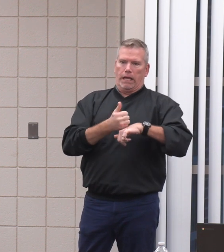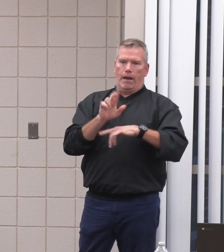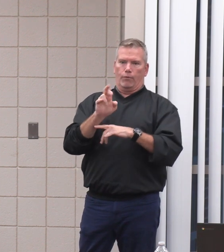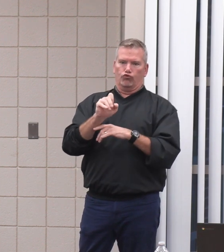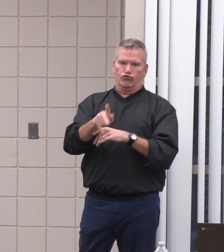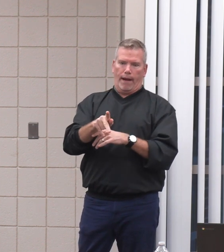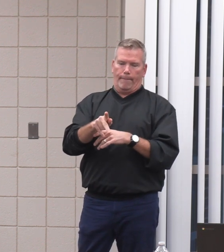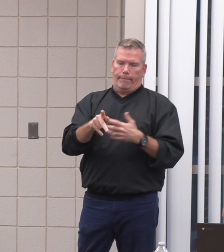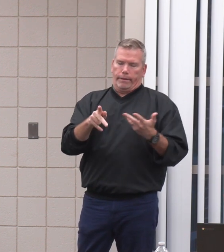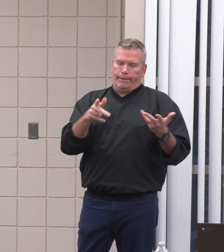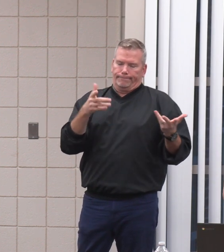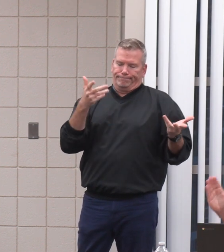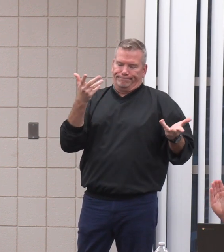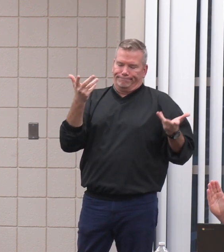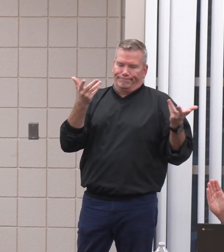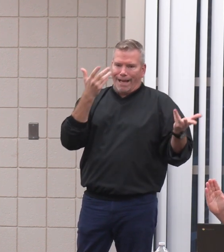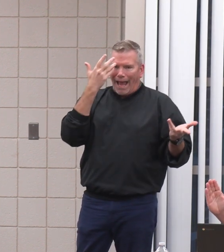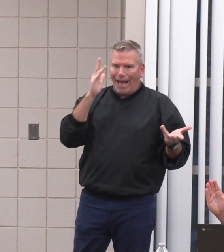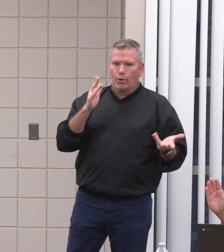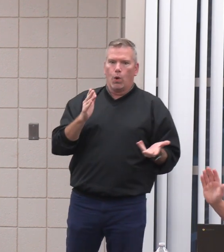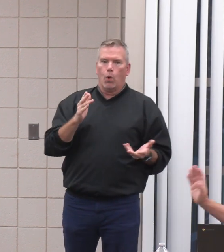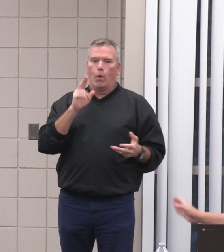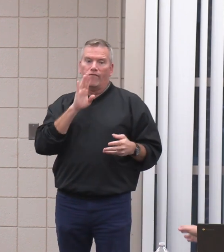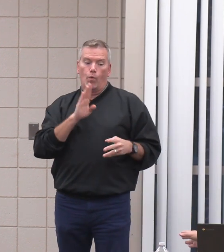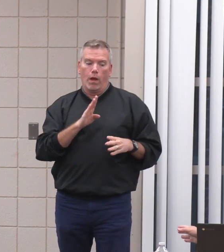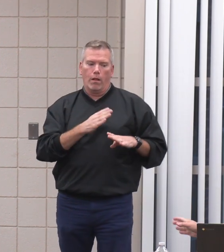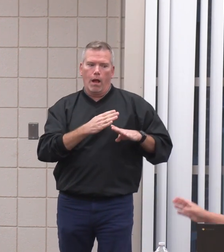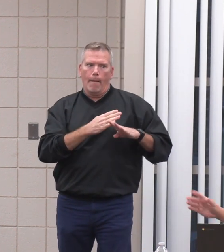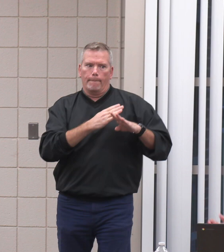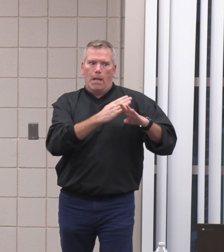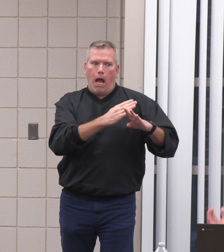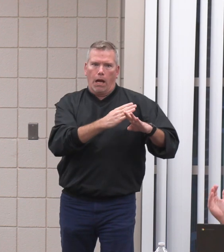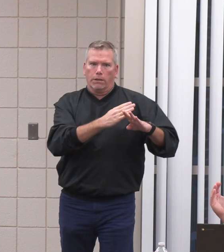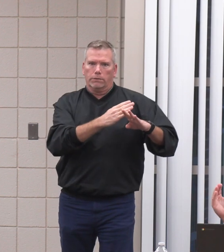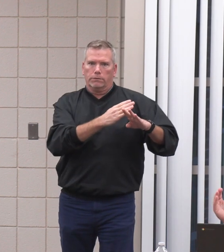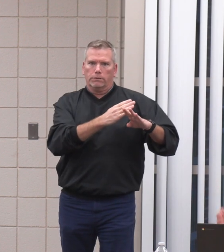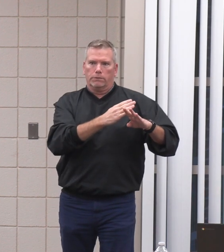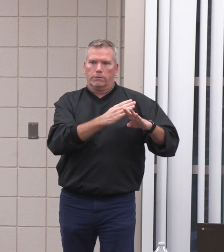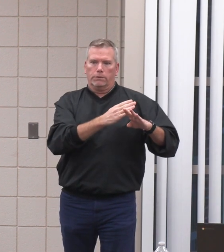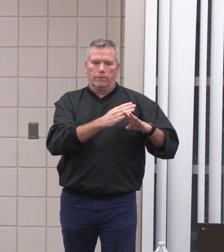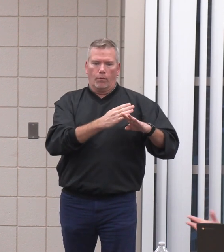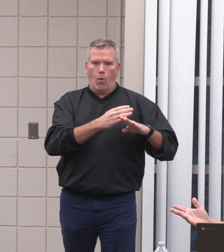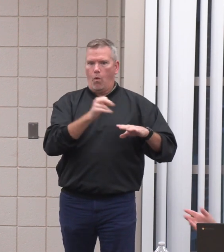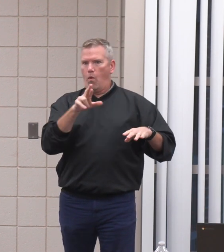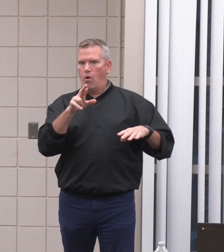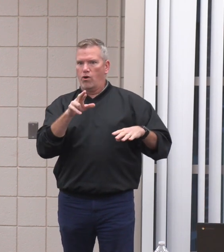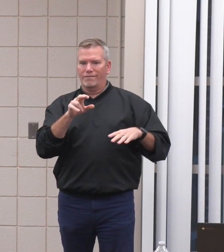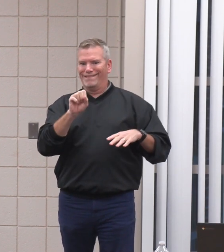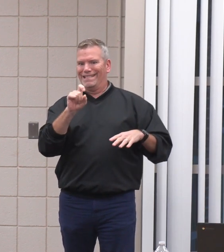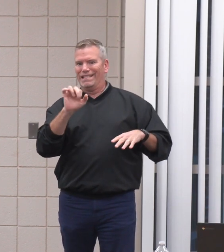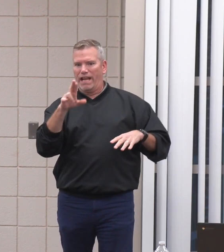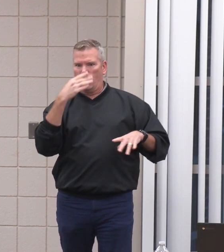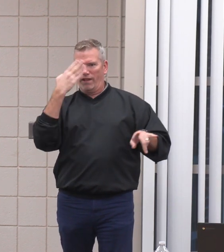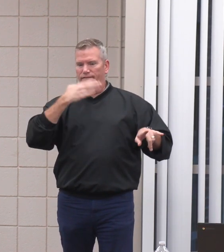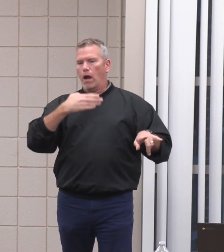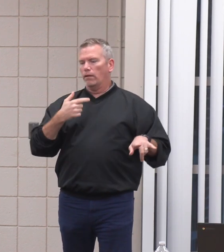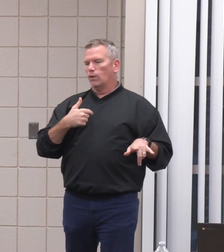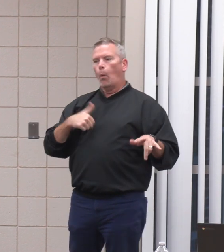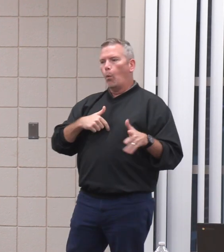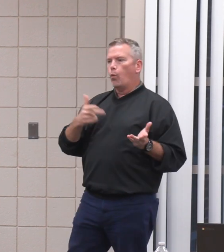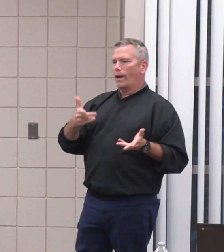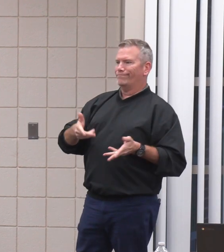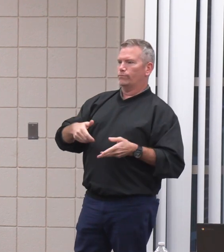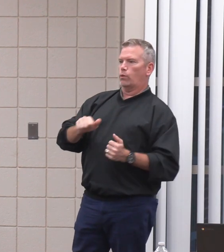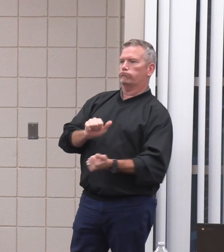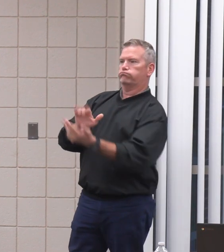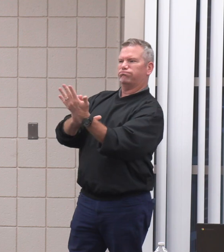blocked off to where the stairs are, or if the stairs are coming up the front. Yeah. We brought that concern up and asked them about it